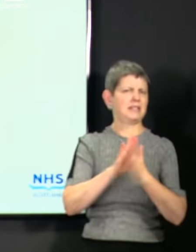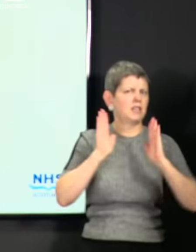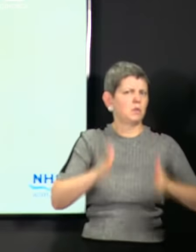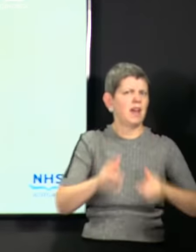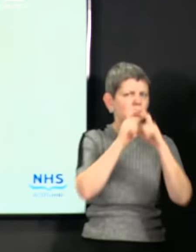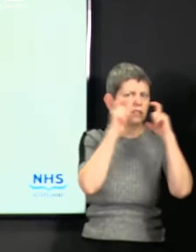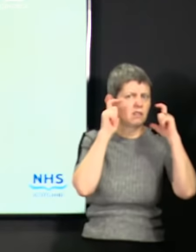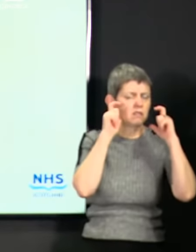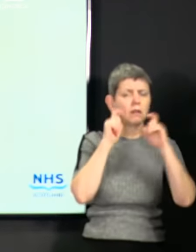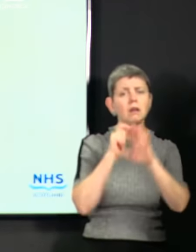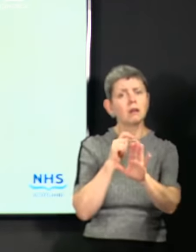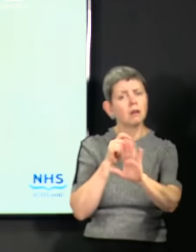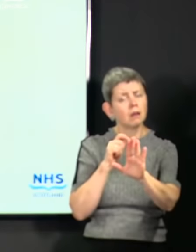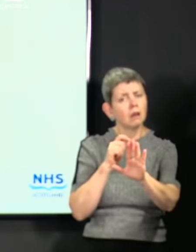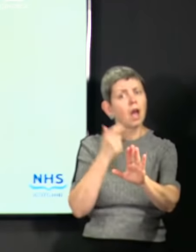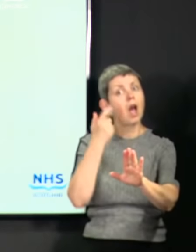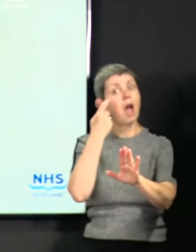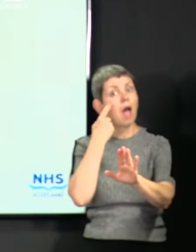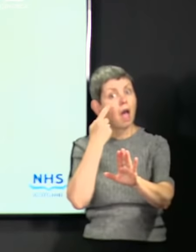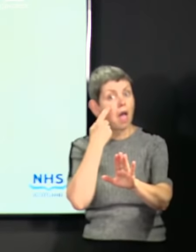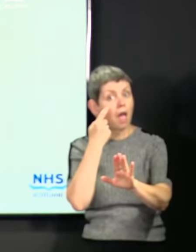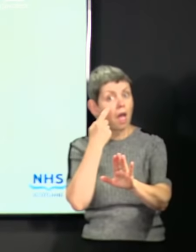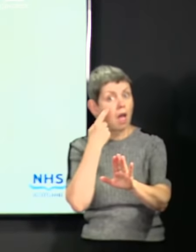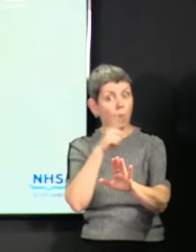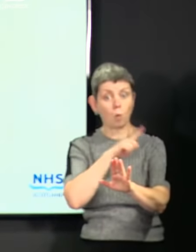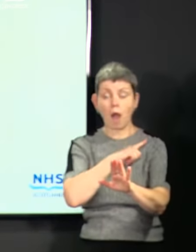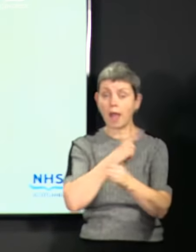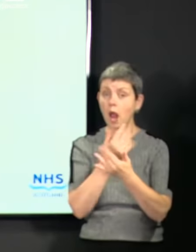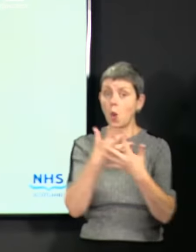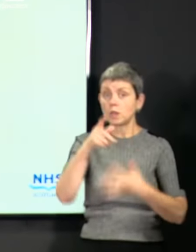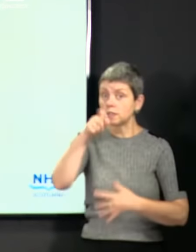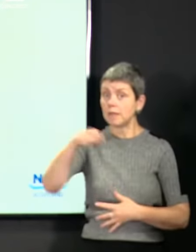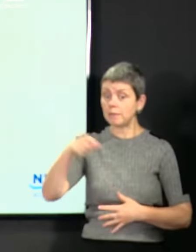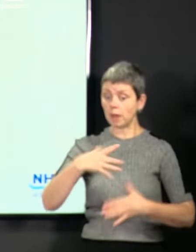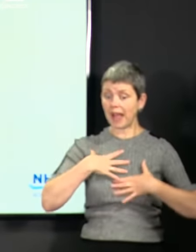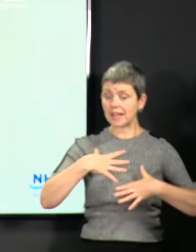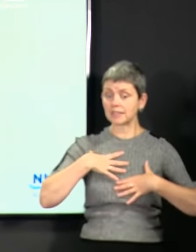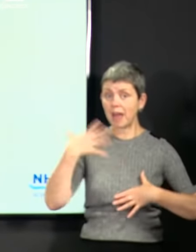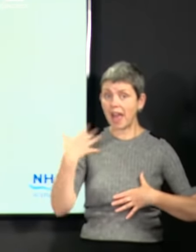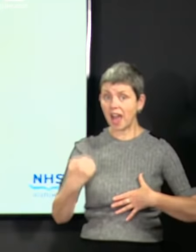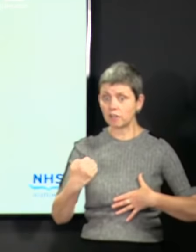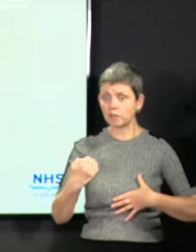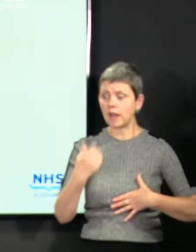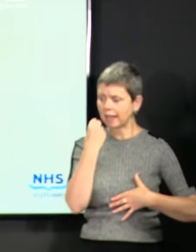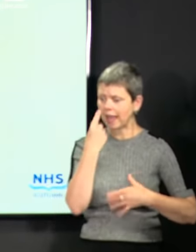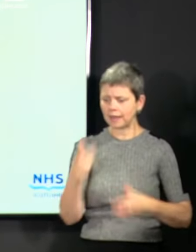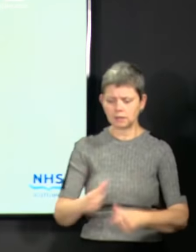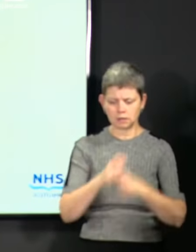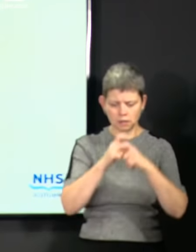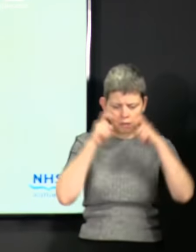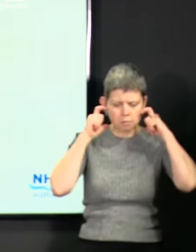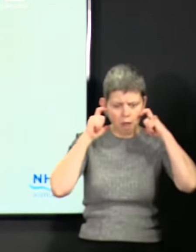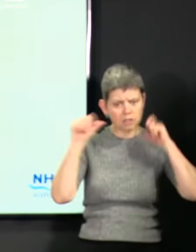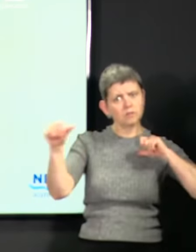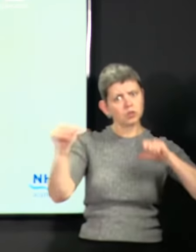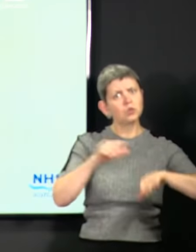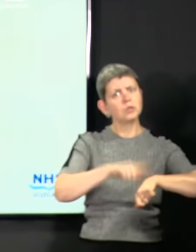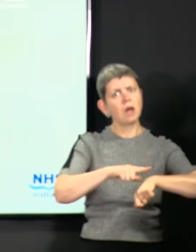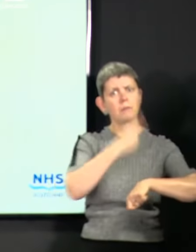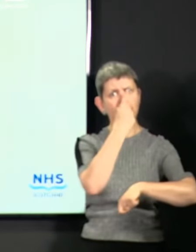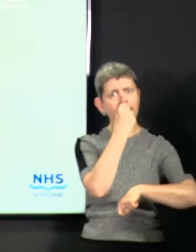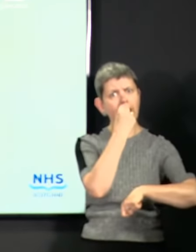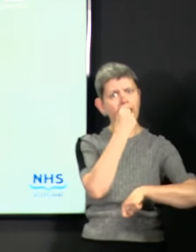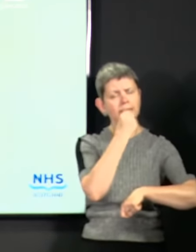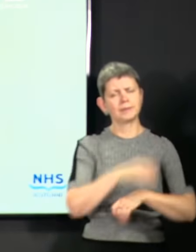asthmatics and many with lung disease are able, for limited periods of time, to wear them perfectly satisfactorily. The other group, which